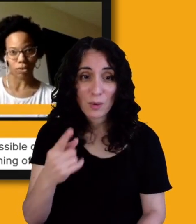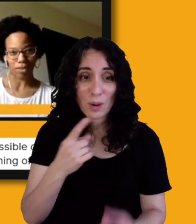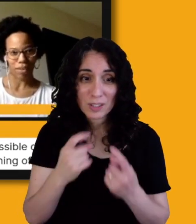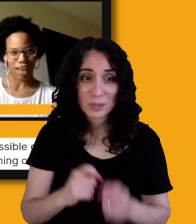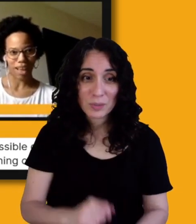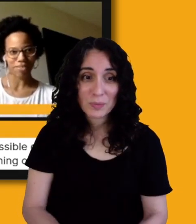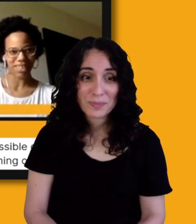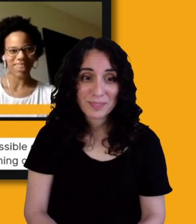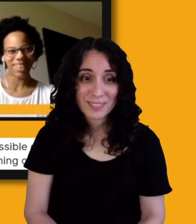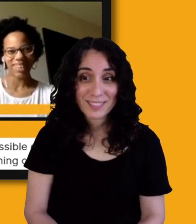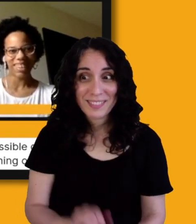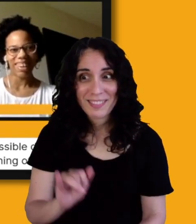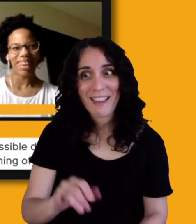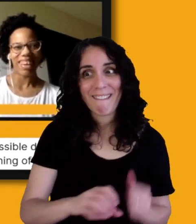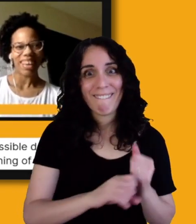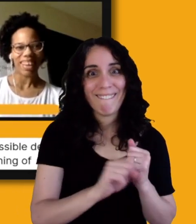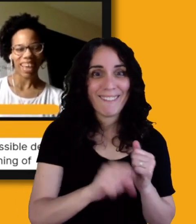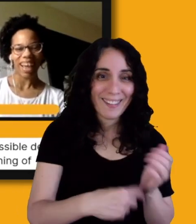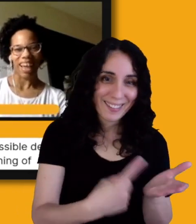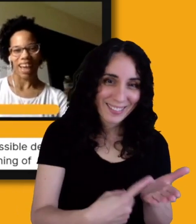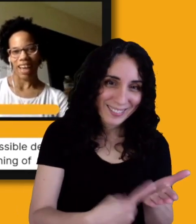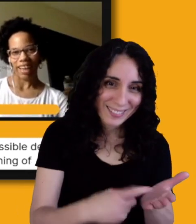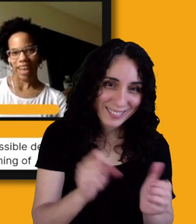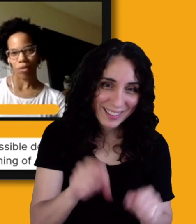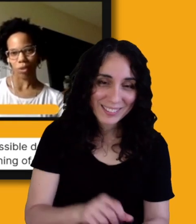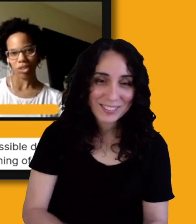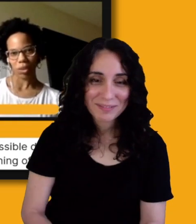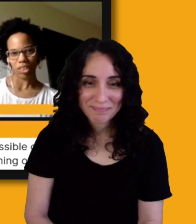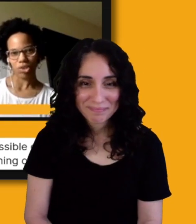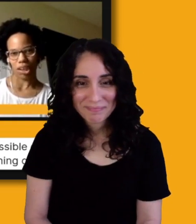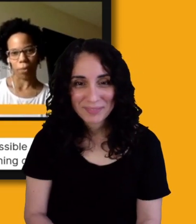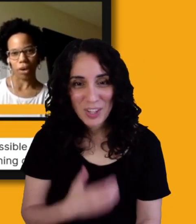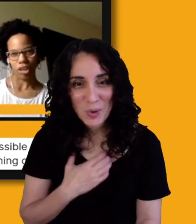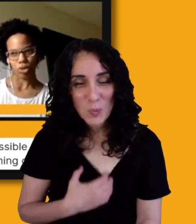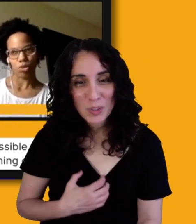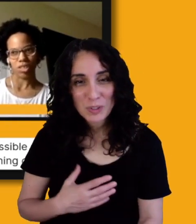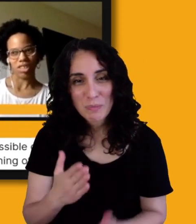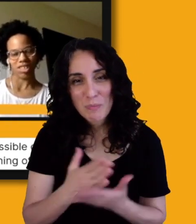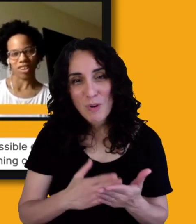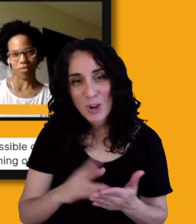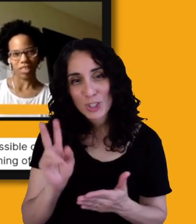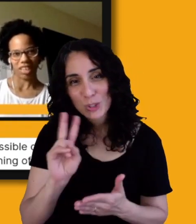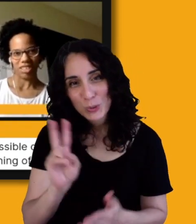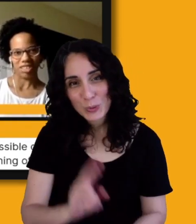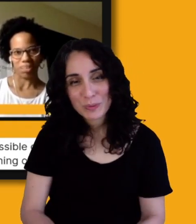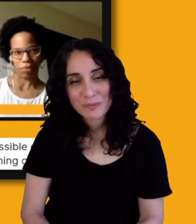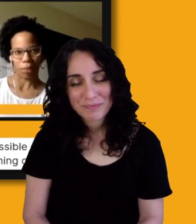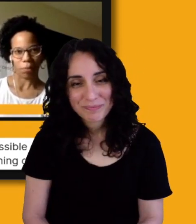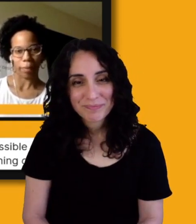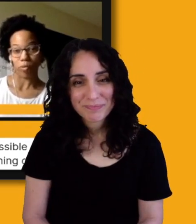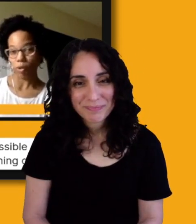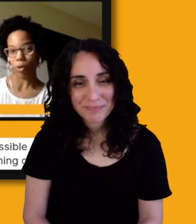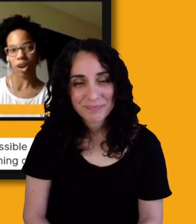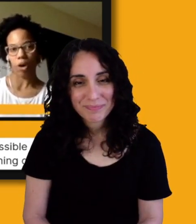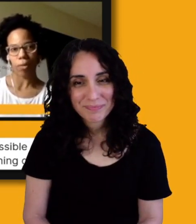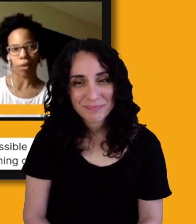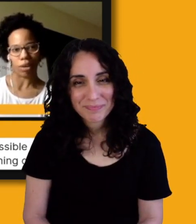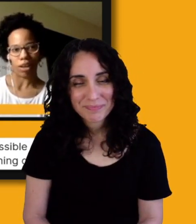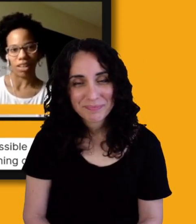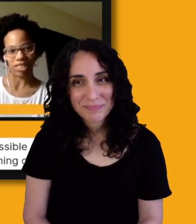on that one for a while. Yeah. I, I wish we could do, like, a part two to this conversation or something. But before we go, Barbara, is there